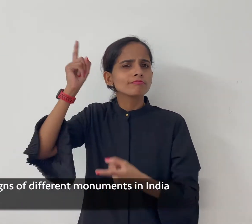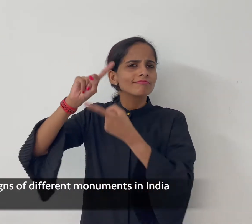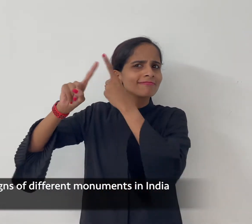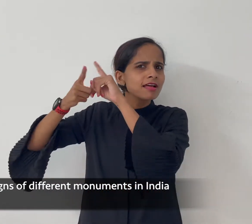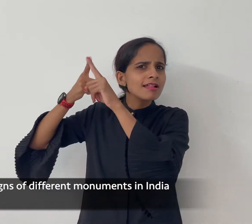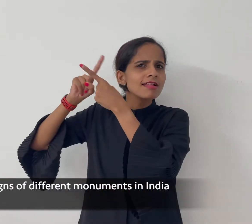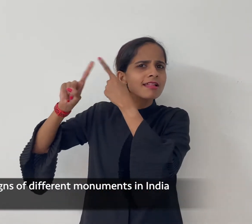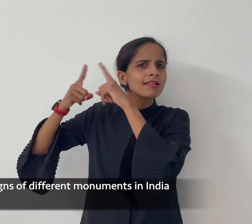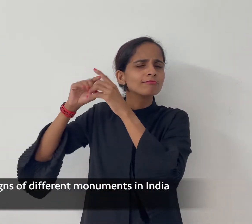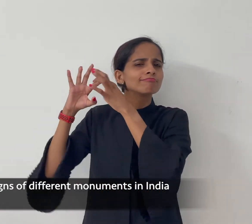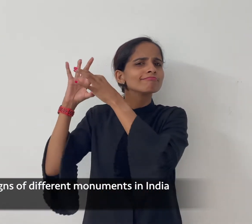India.